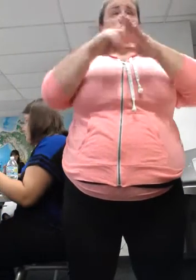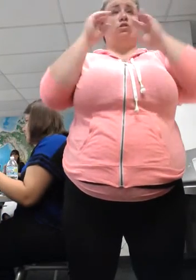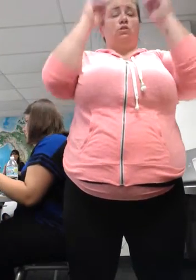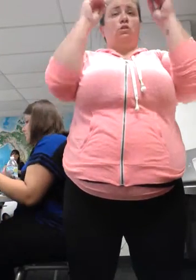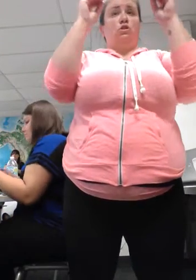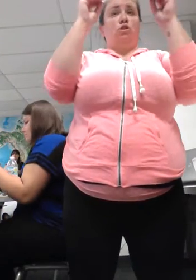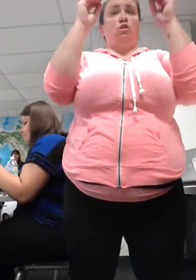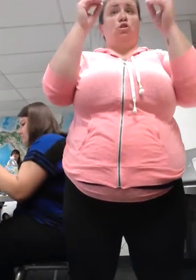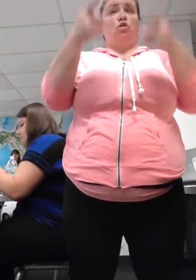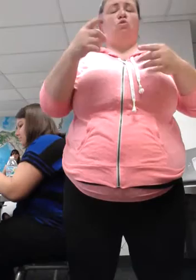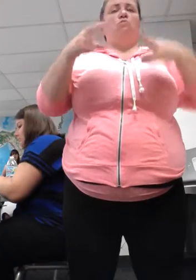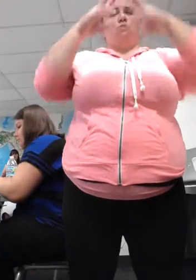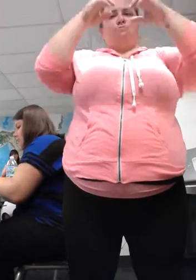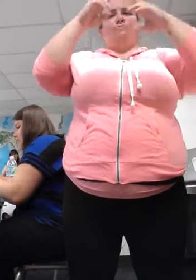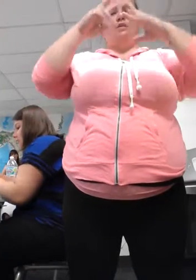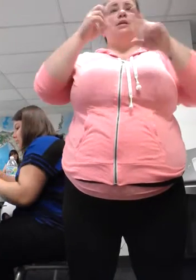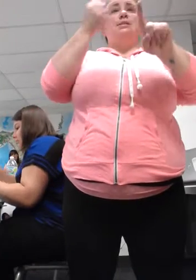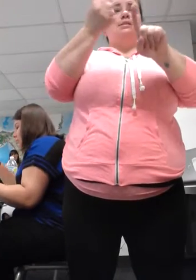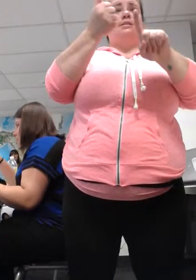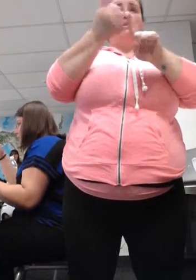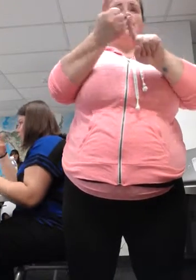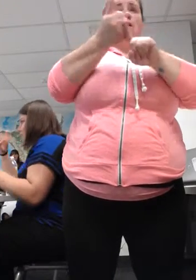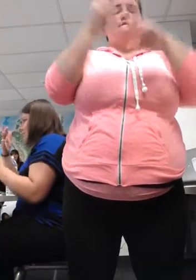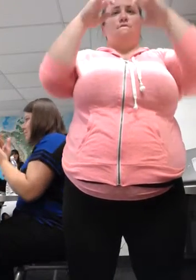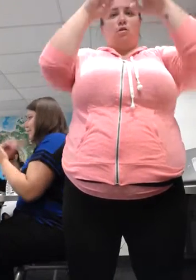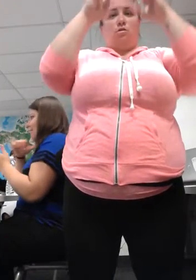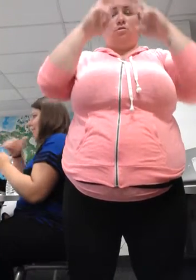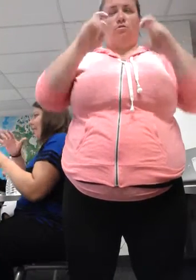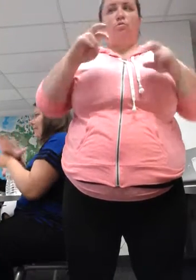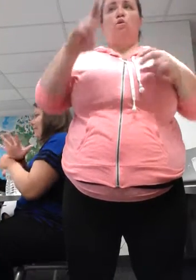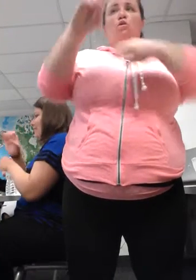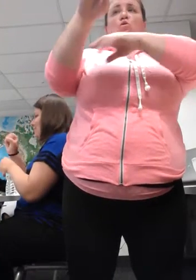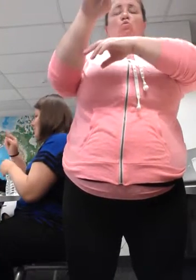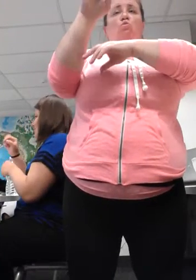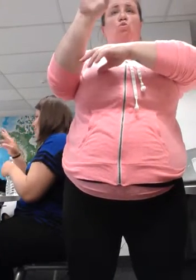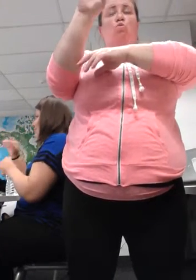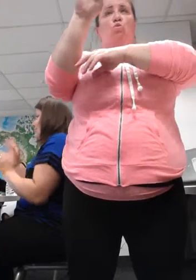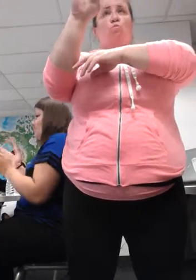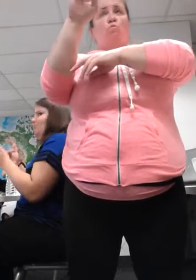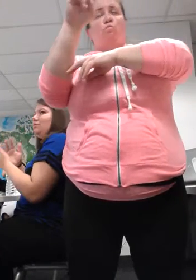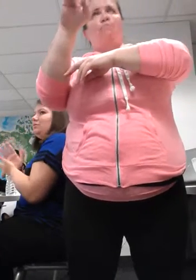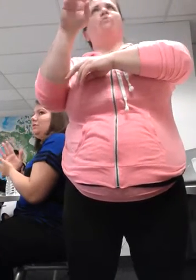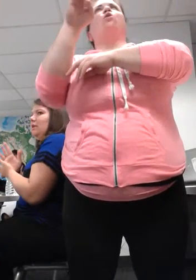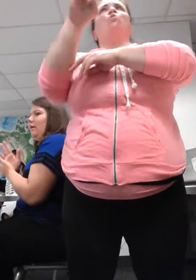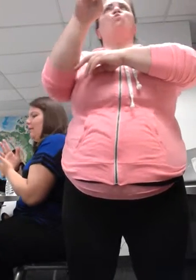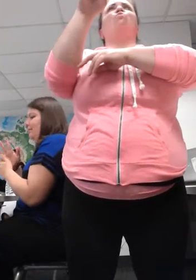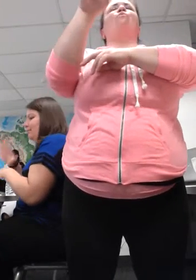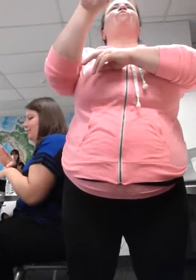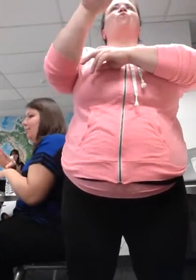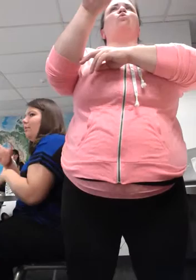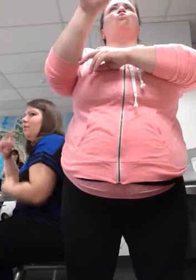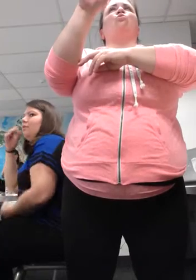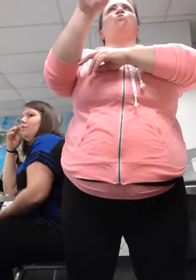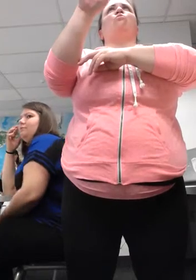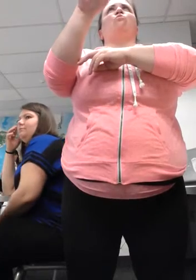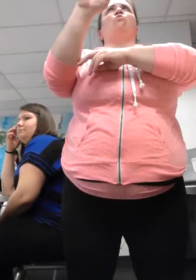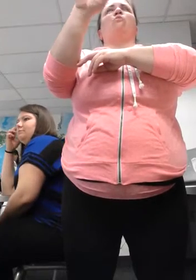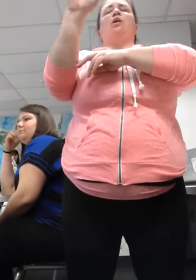analyze your own work. The rubric that I've developed that I have in consecutive and for the rest of the remainder of this